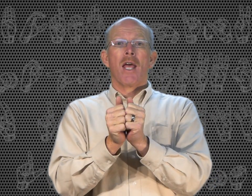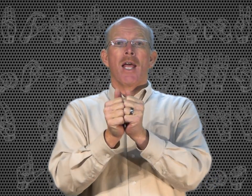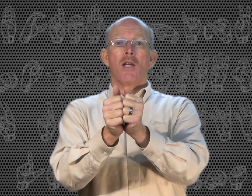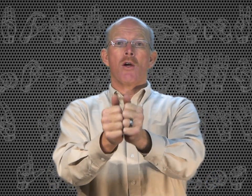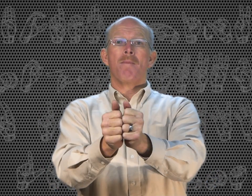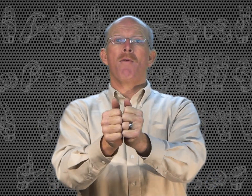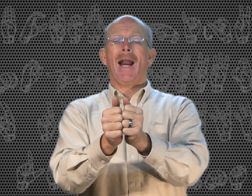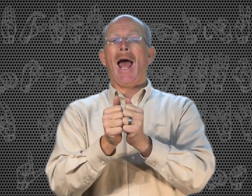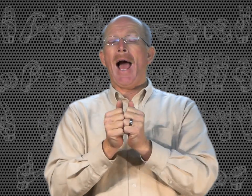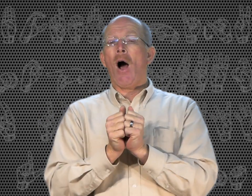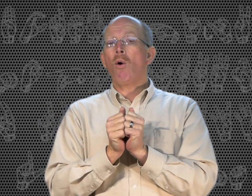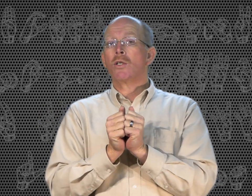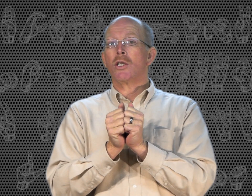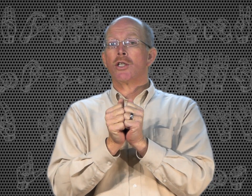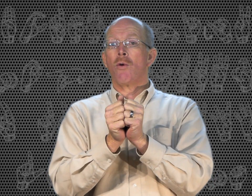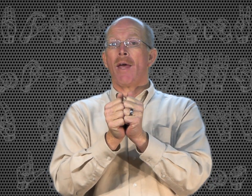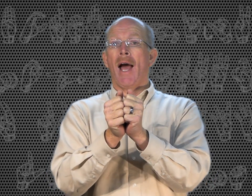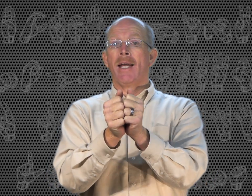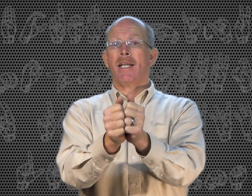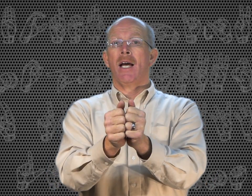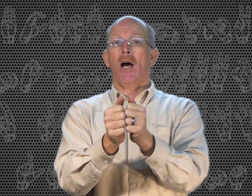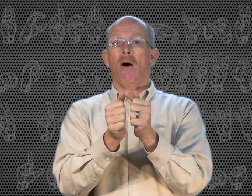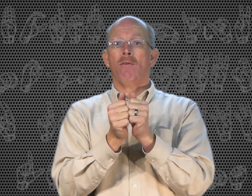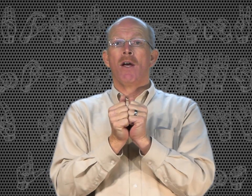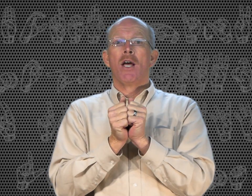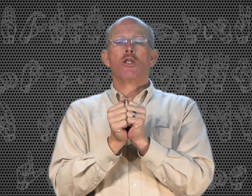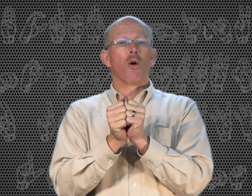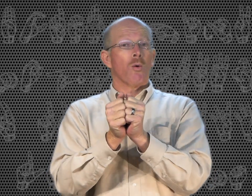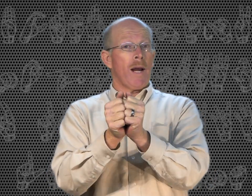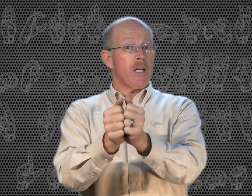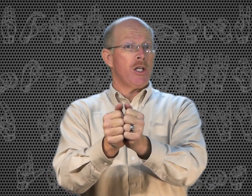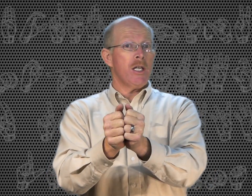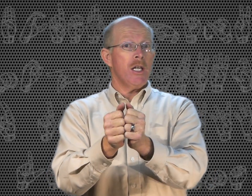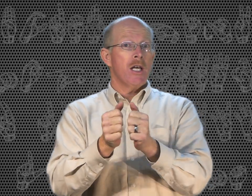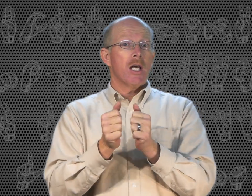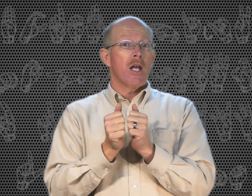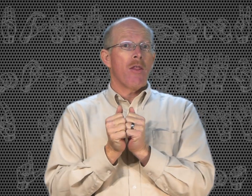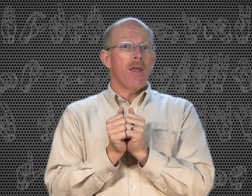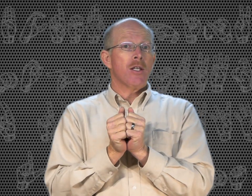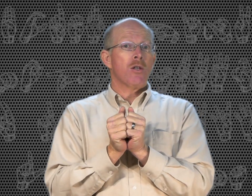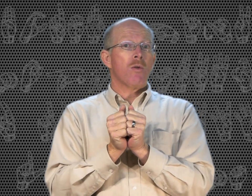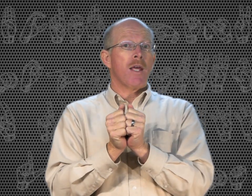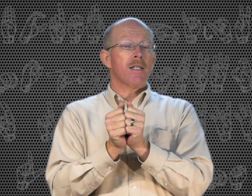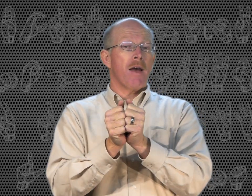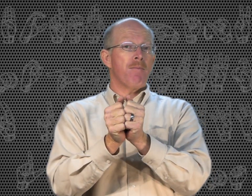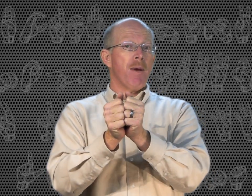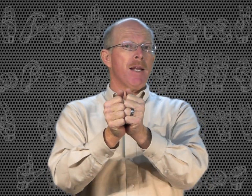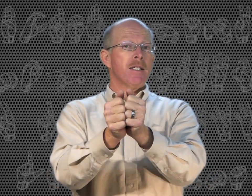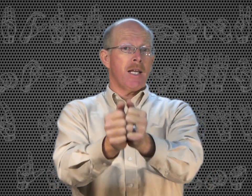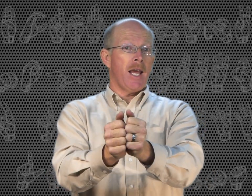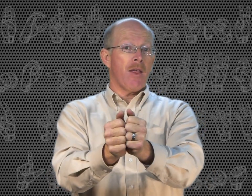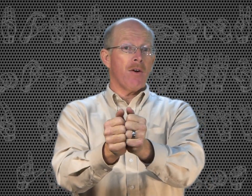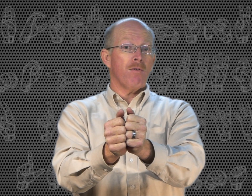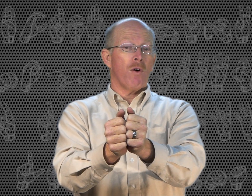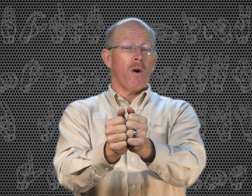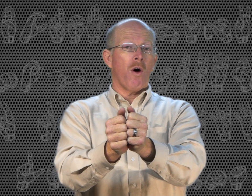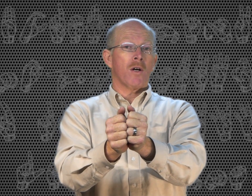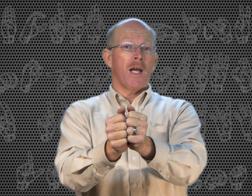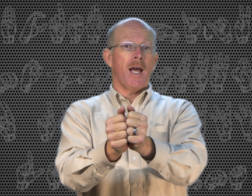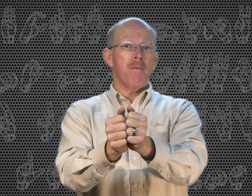You can move it out to show the idea of duration. These two things have been together for a long time.